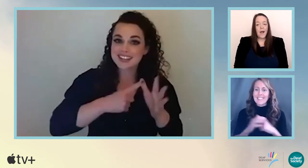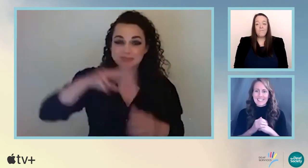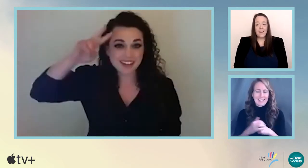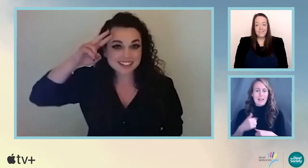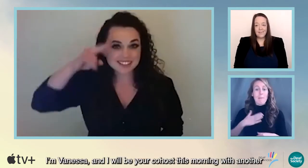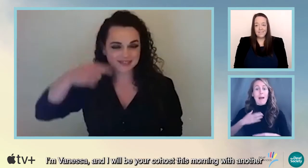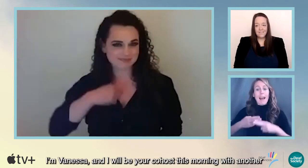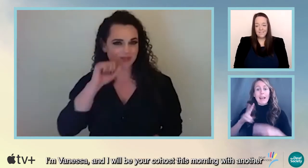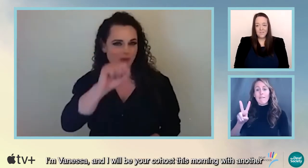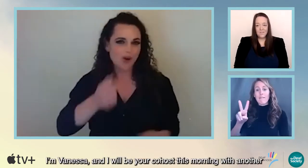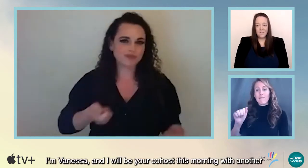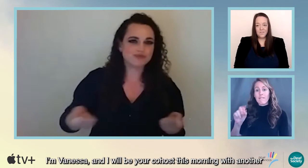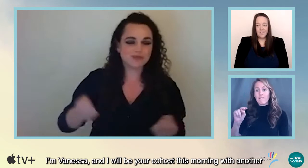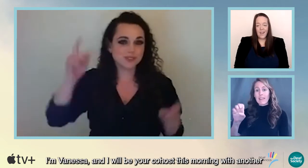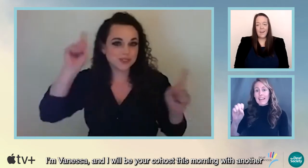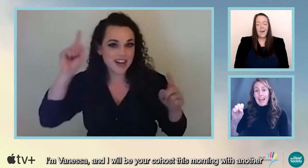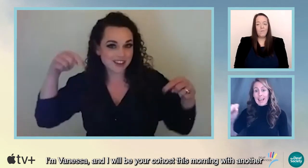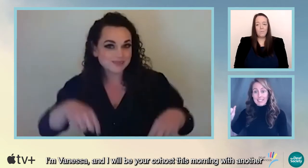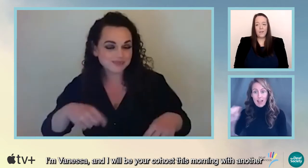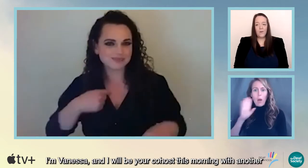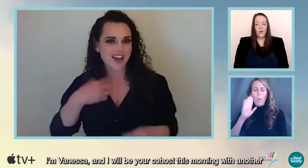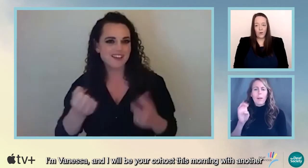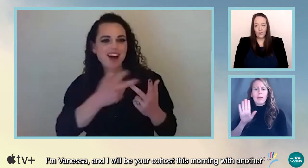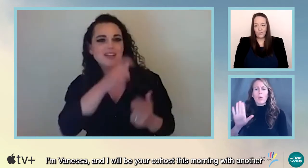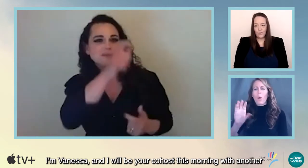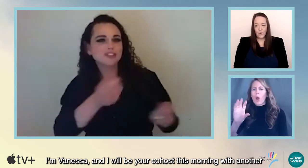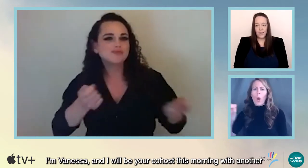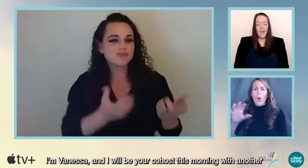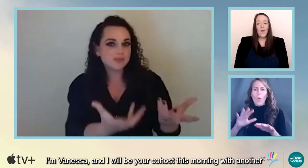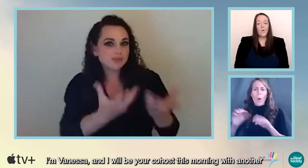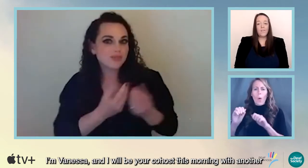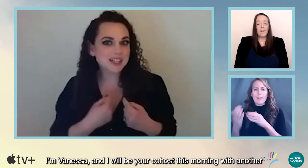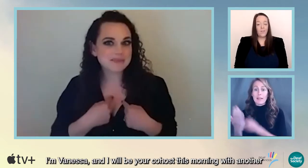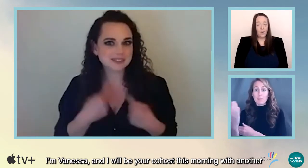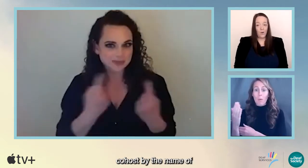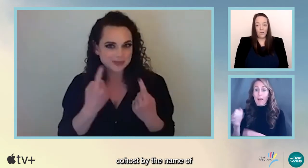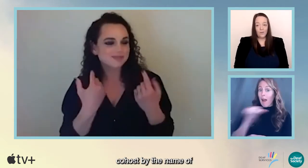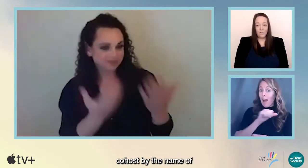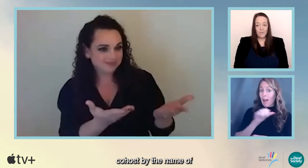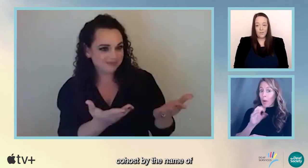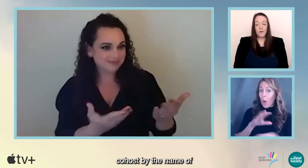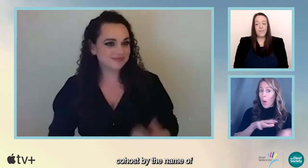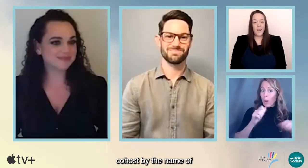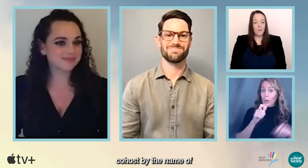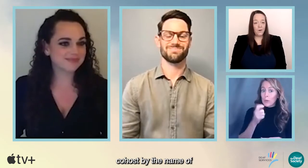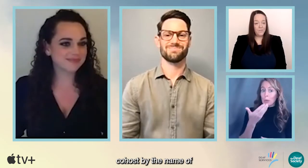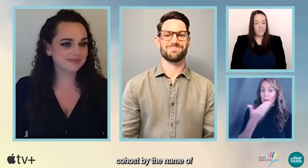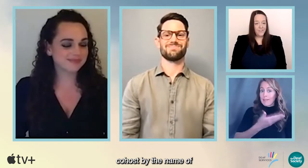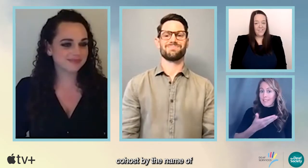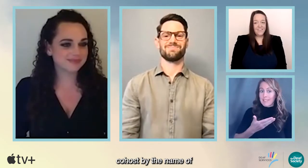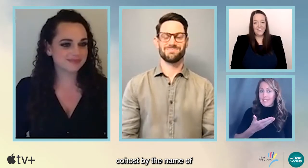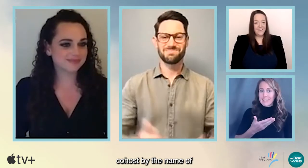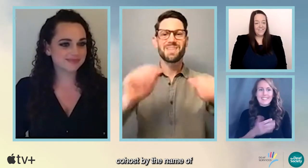I'm Vanessa, and I will be your co-host this morning with another co-host by the name